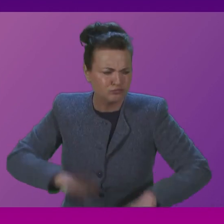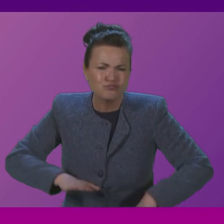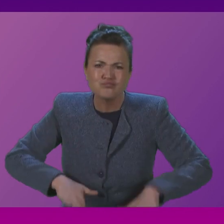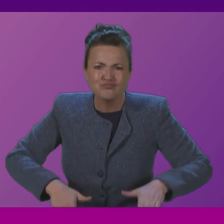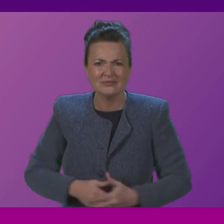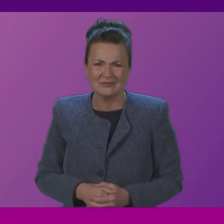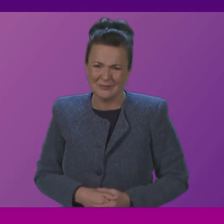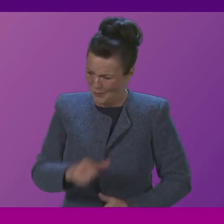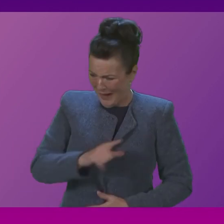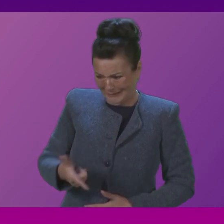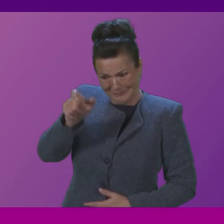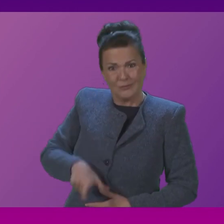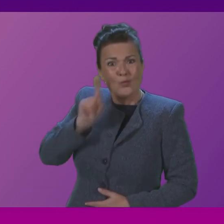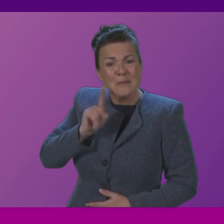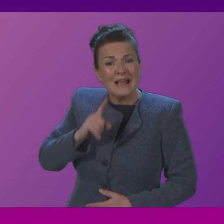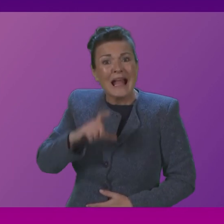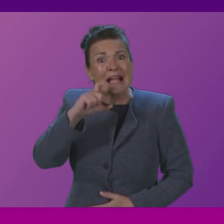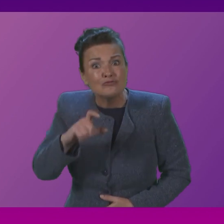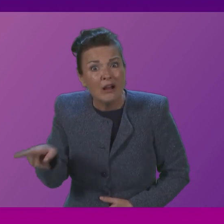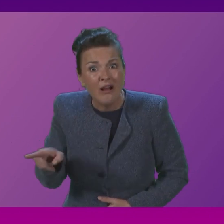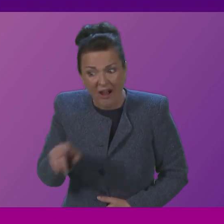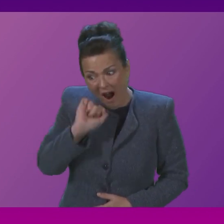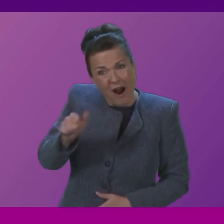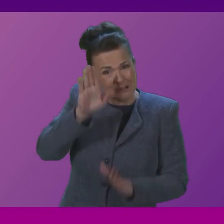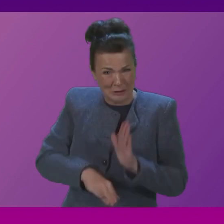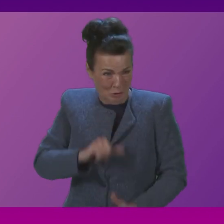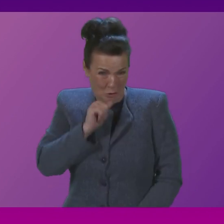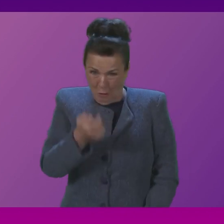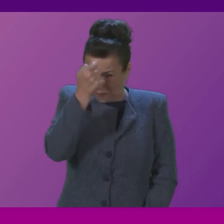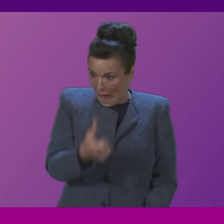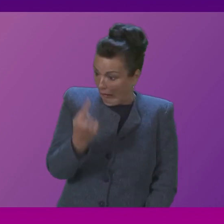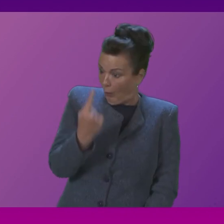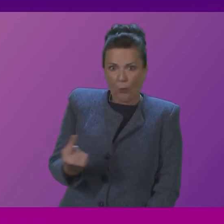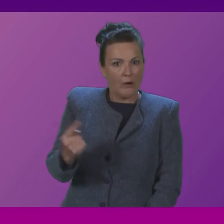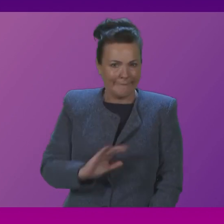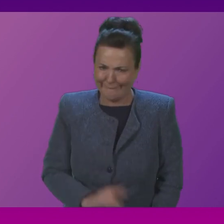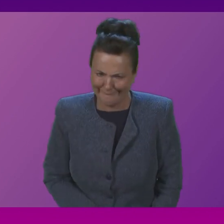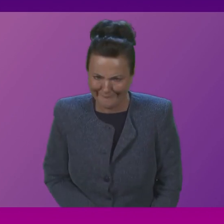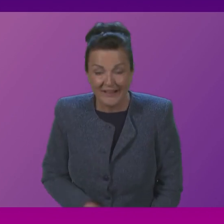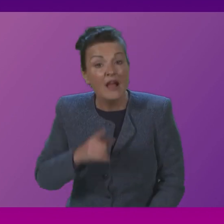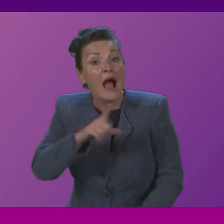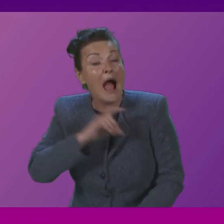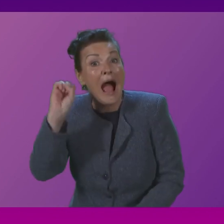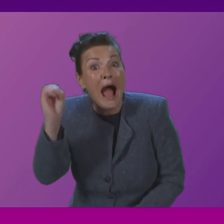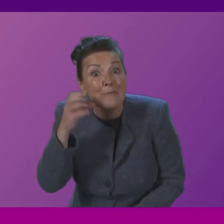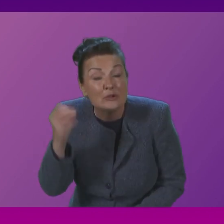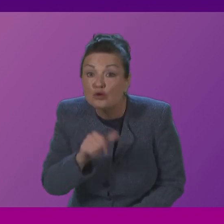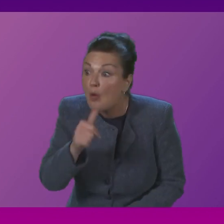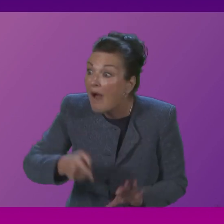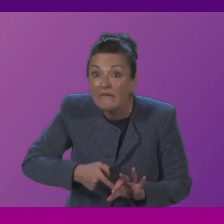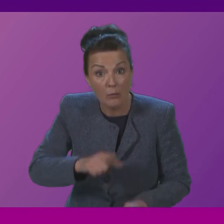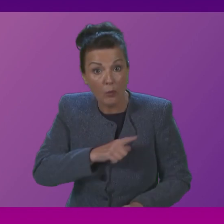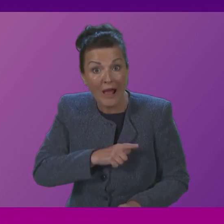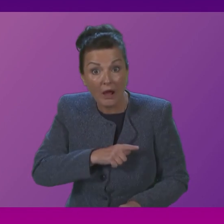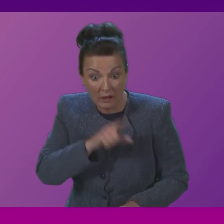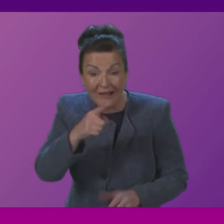Because Katrina's experience is not an isolated one. One of the reasons ambulances aren't available is because they are queuing outside A&E,